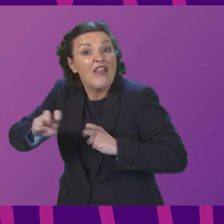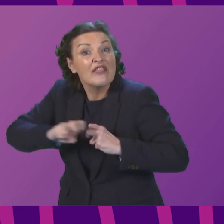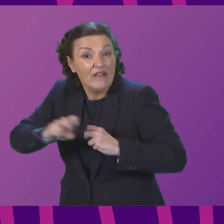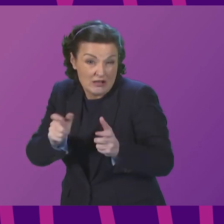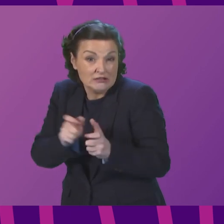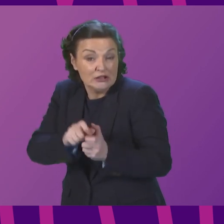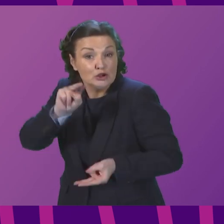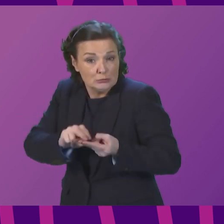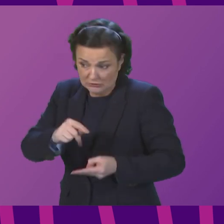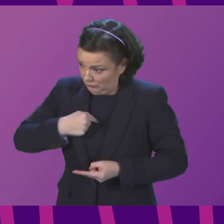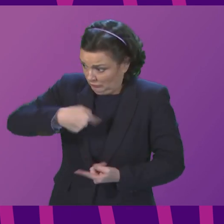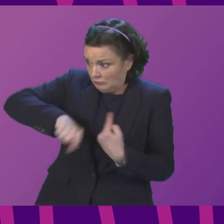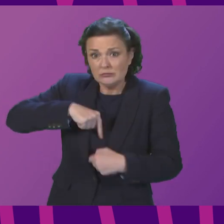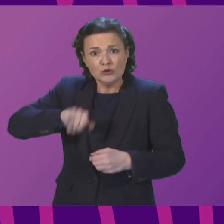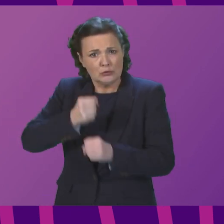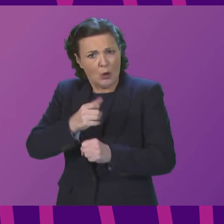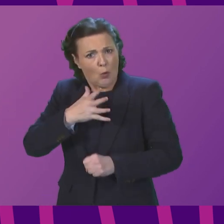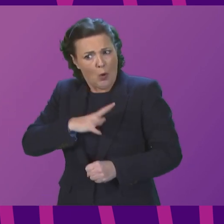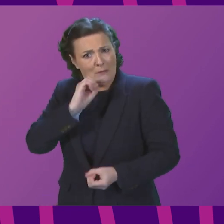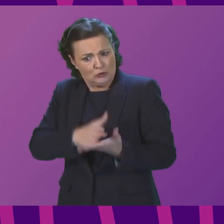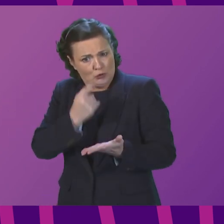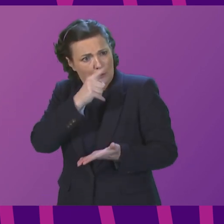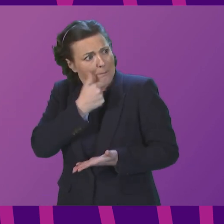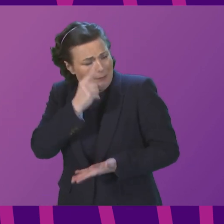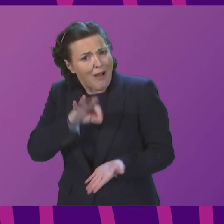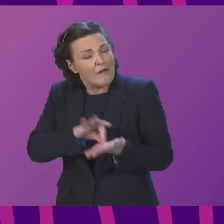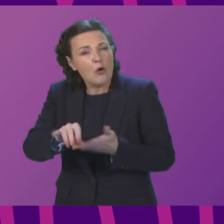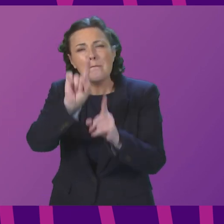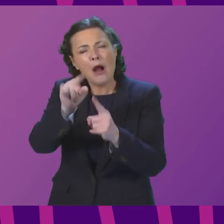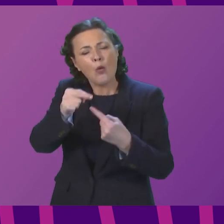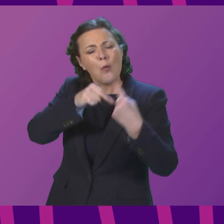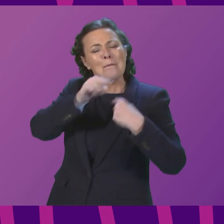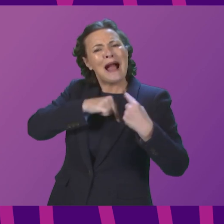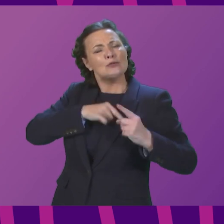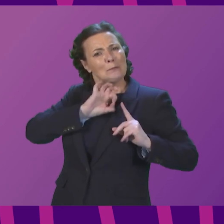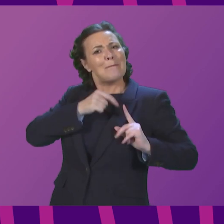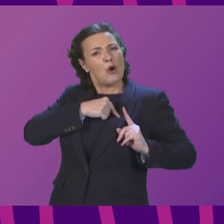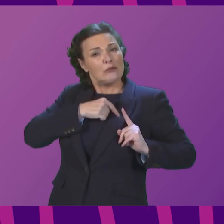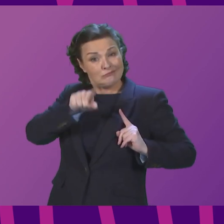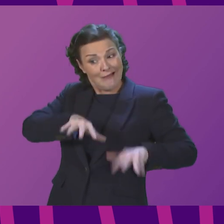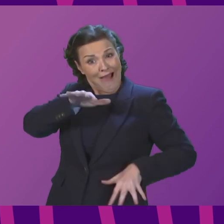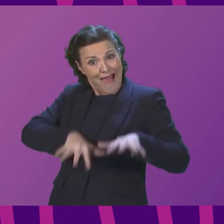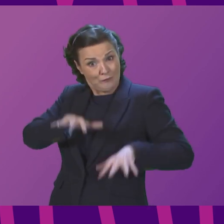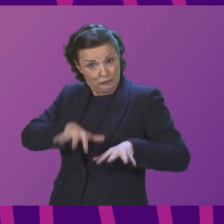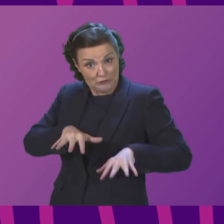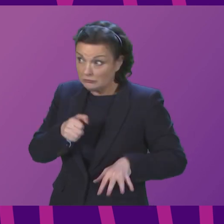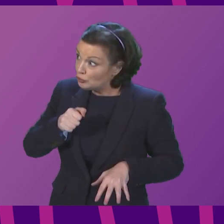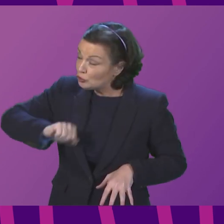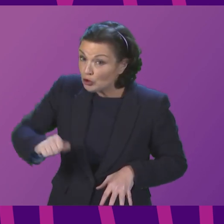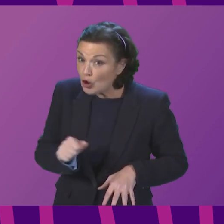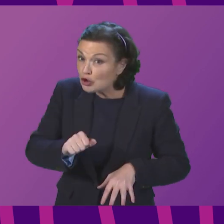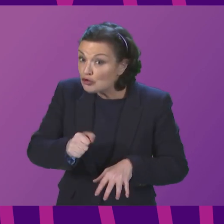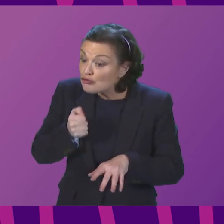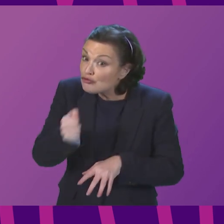be affordable and as affordable as possible. But I come back to the point I made earlier on, on average, railfares in Scotland